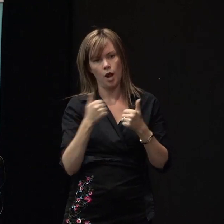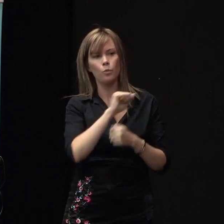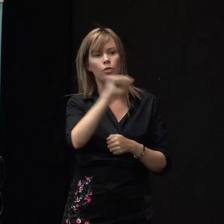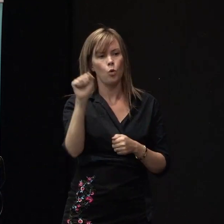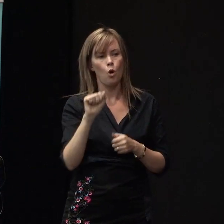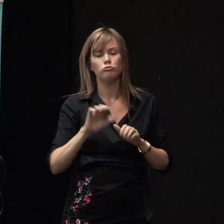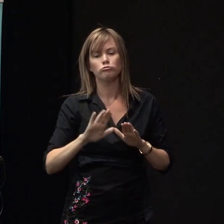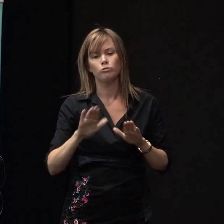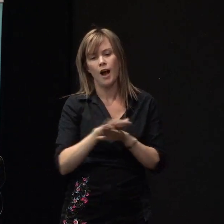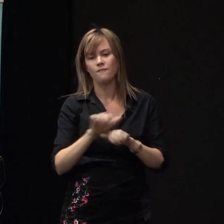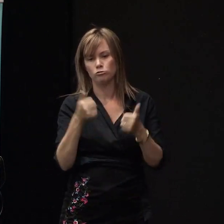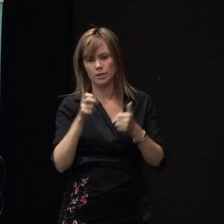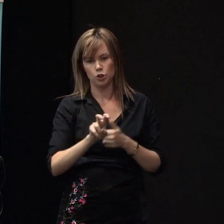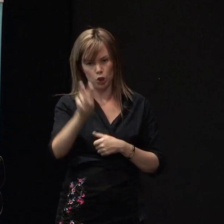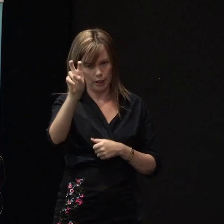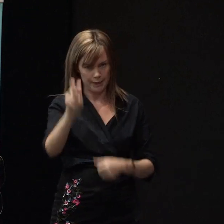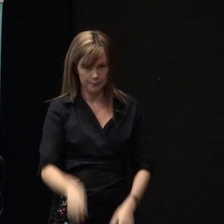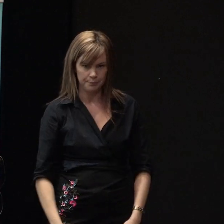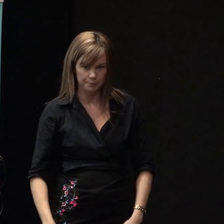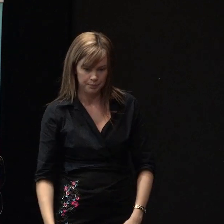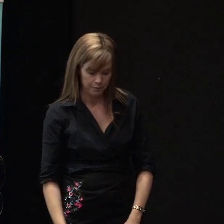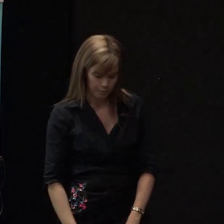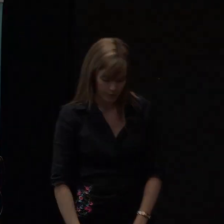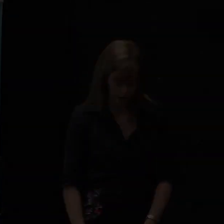journey will be wonderful thank you very much